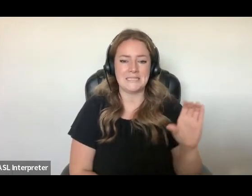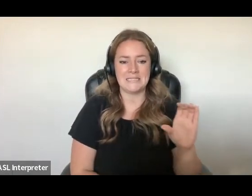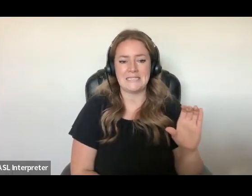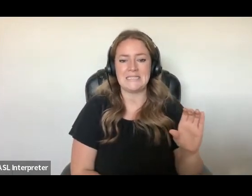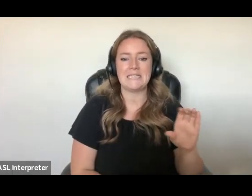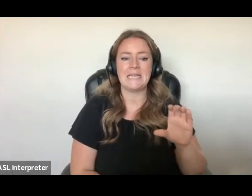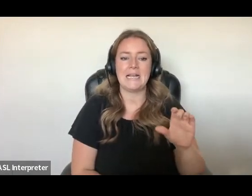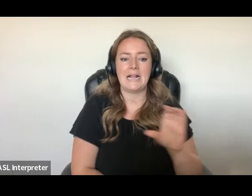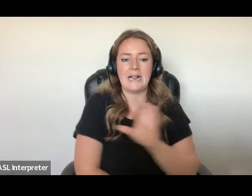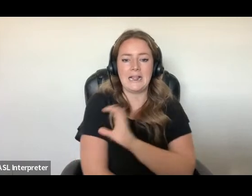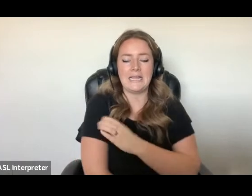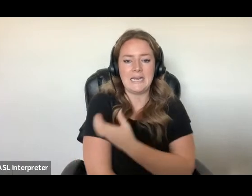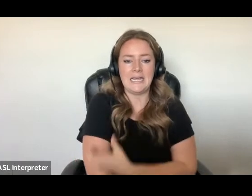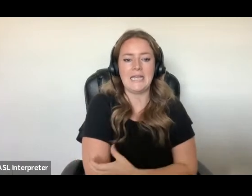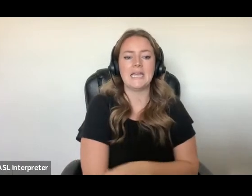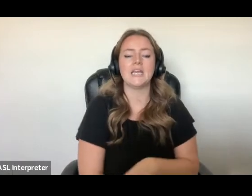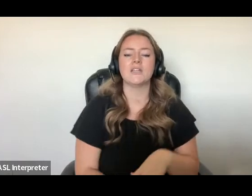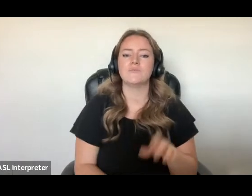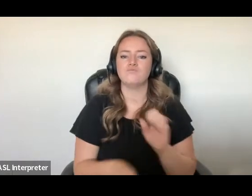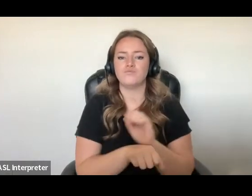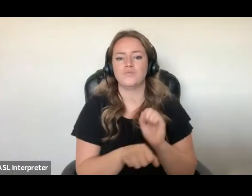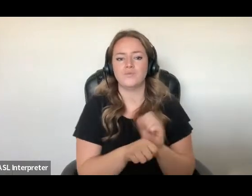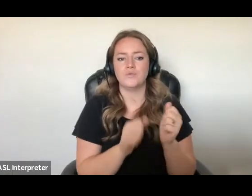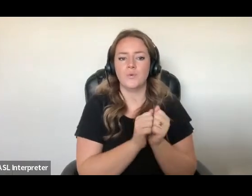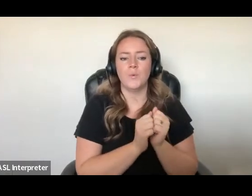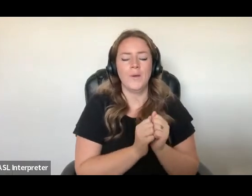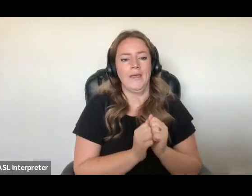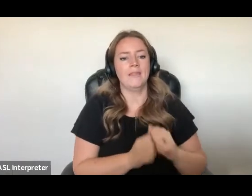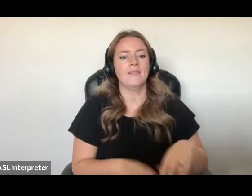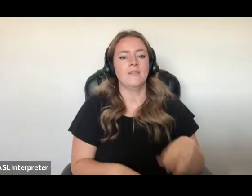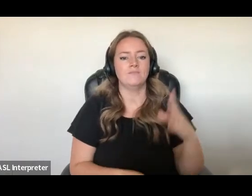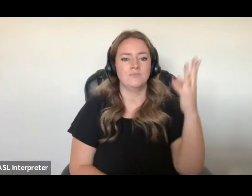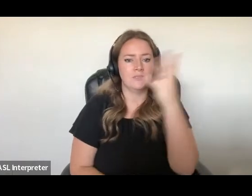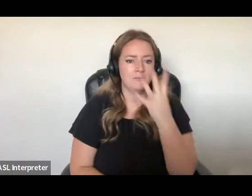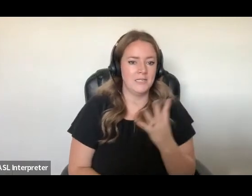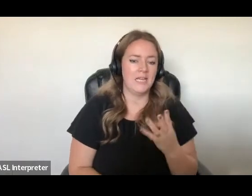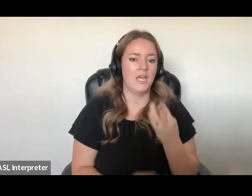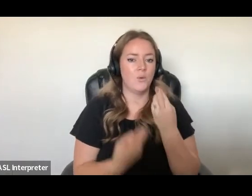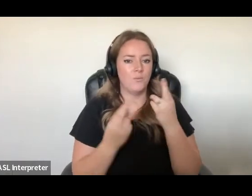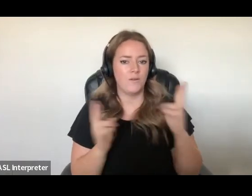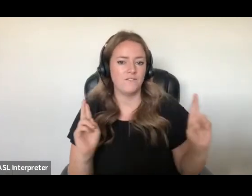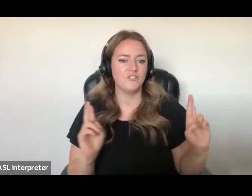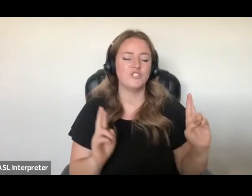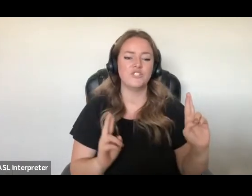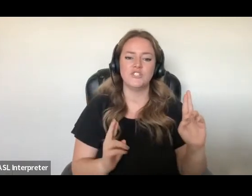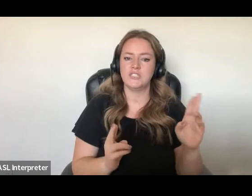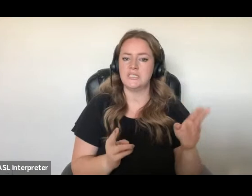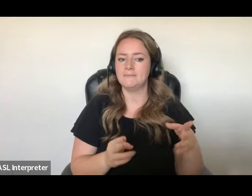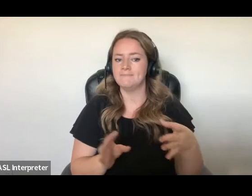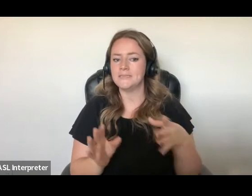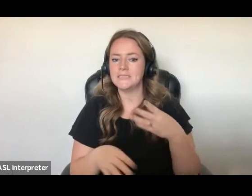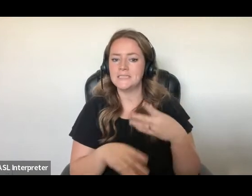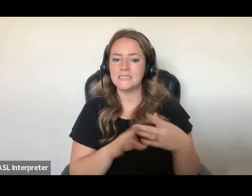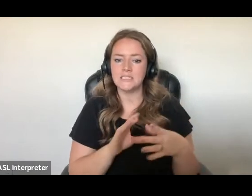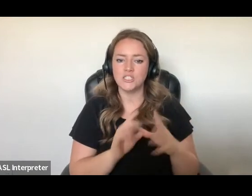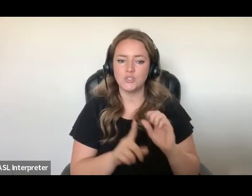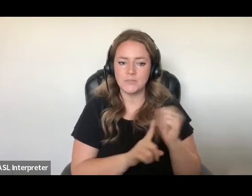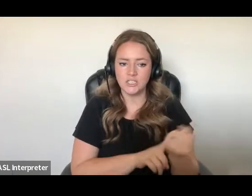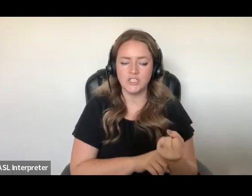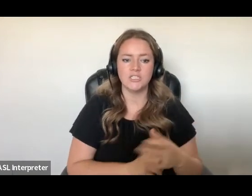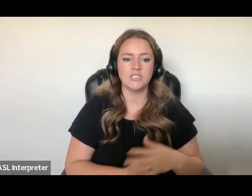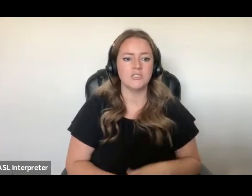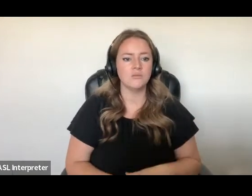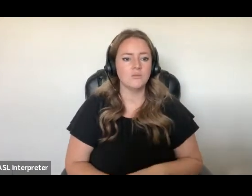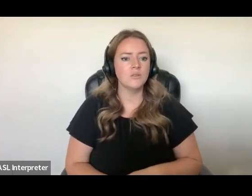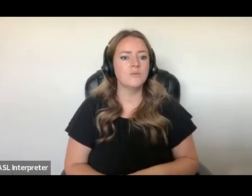deals with urgent and complex immigration and refugee matters. We were heartened to see the BC government commit to no longer detaining people on immigration grounds